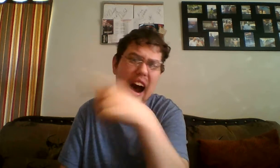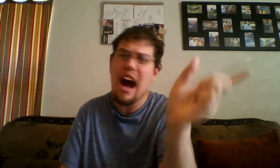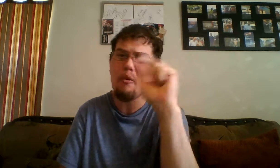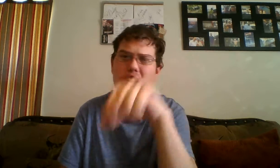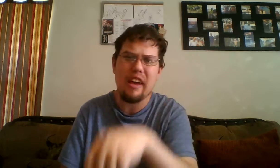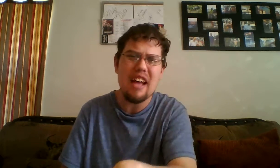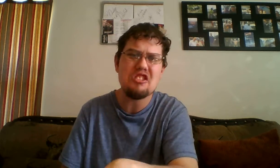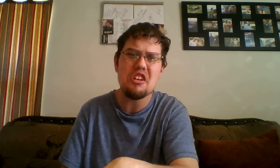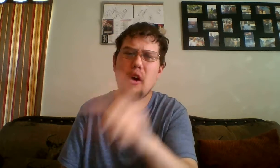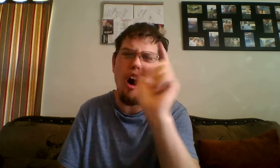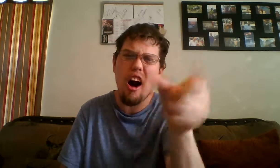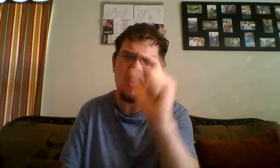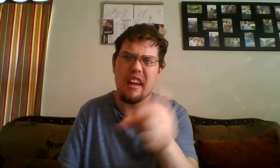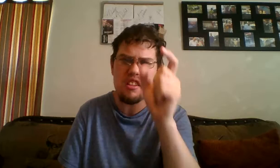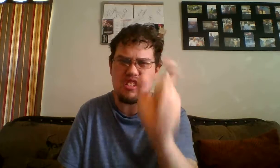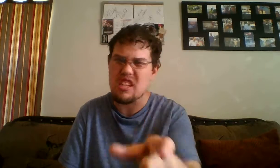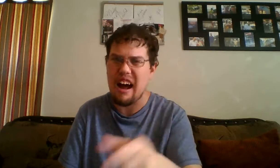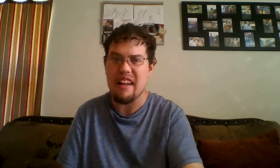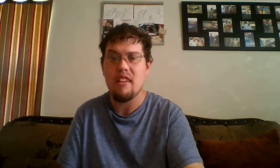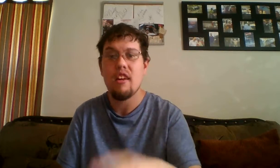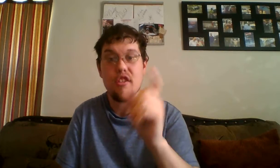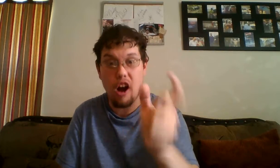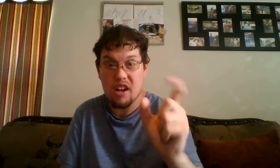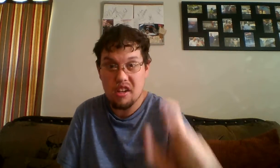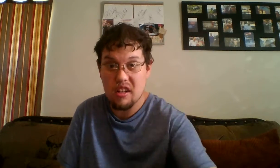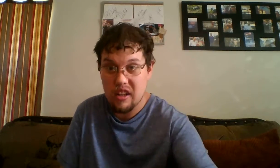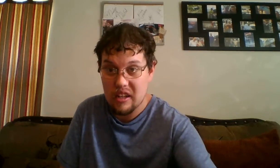I will catch you on the other side. Talk to you later.